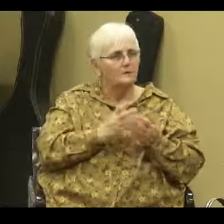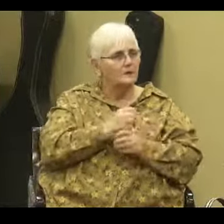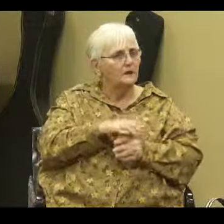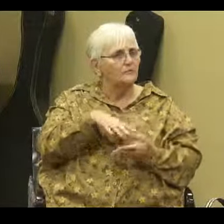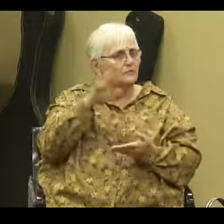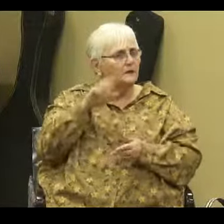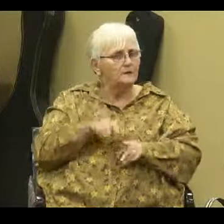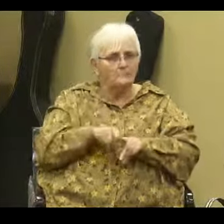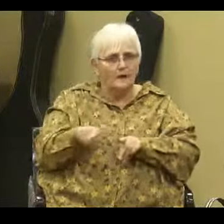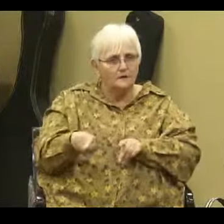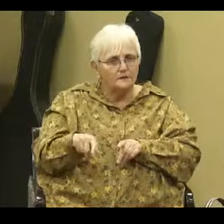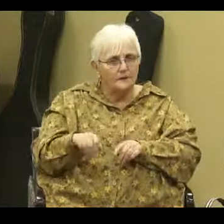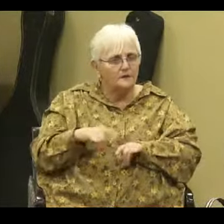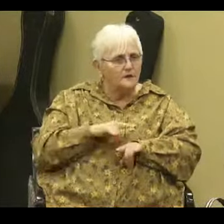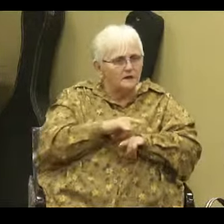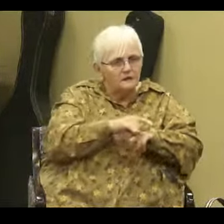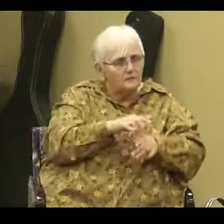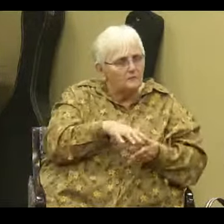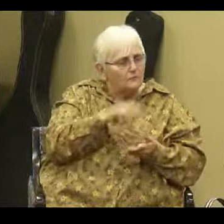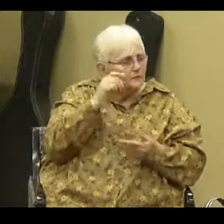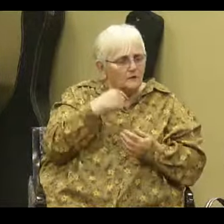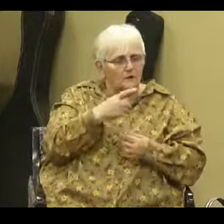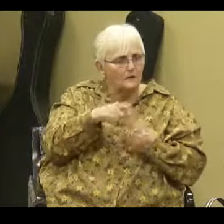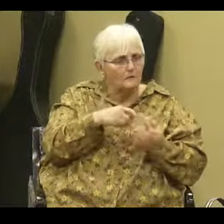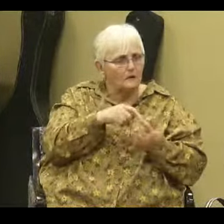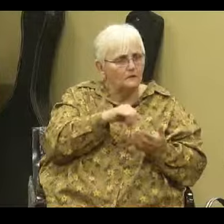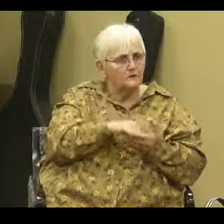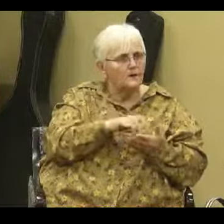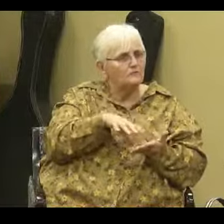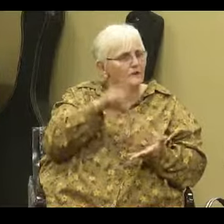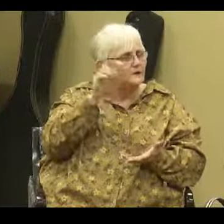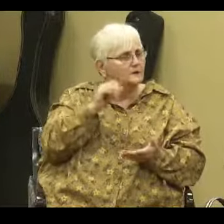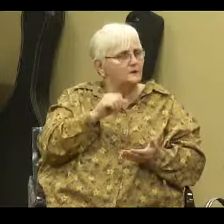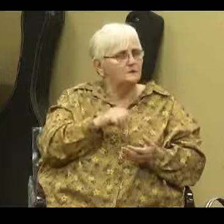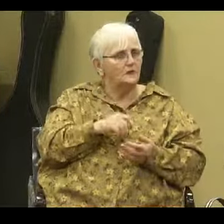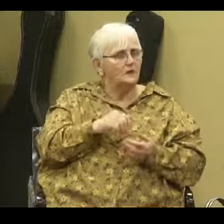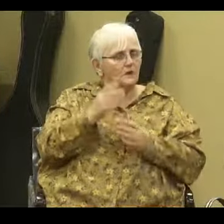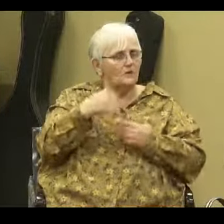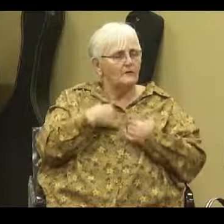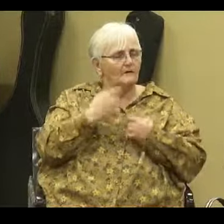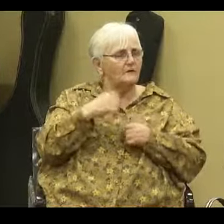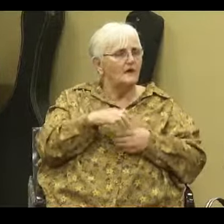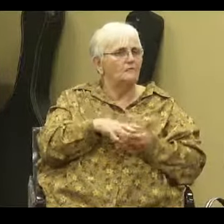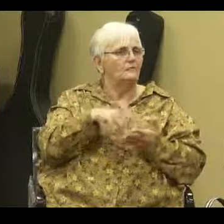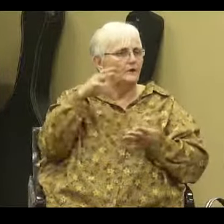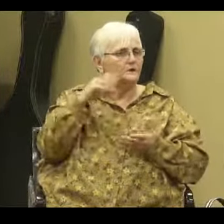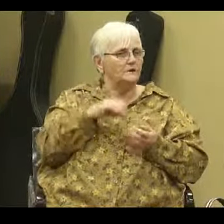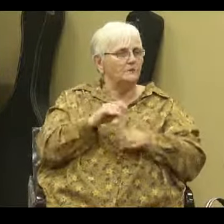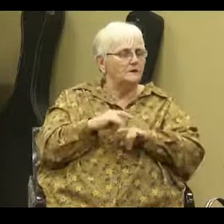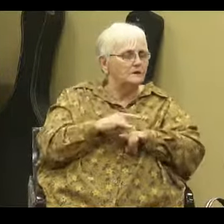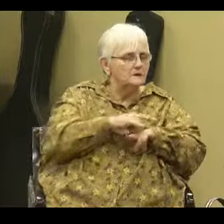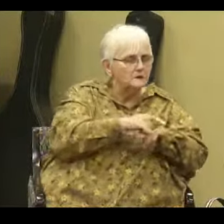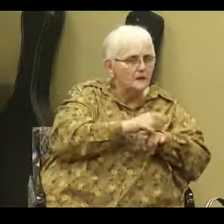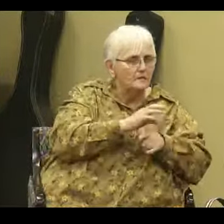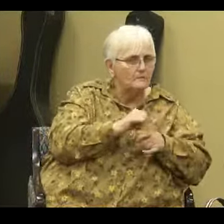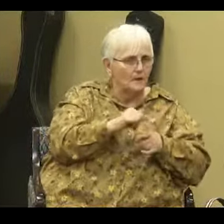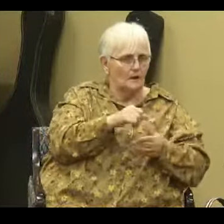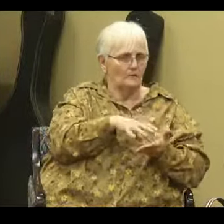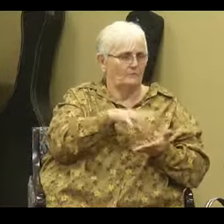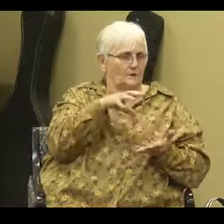backsliding, the deceitfulness of riches. You don't even have to have riches to be deceived by them. They don't even have to be